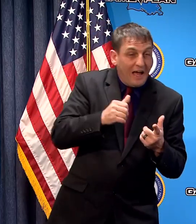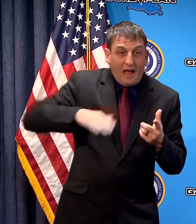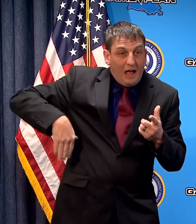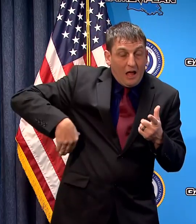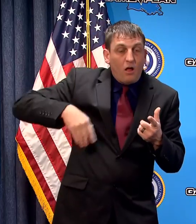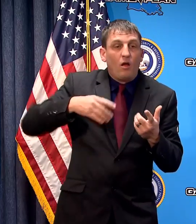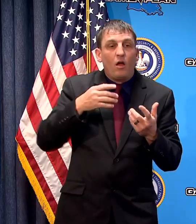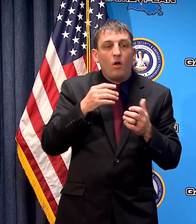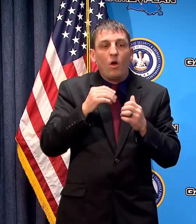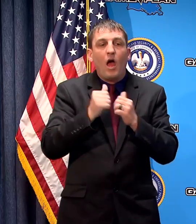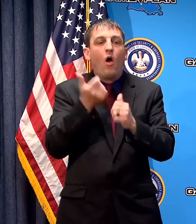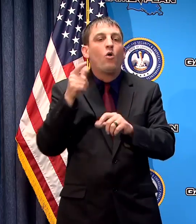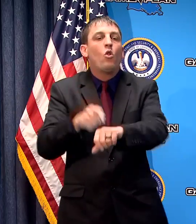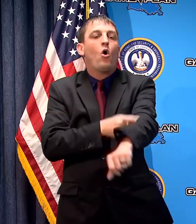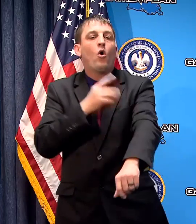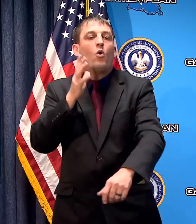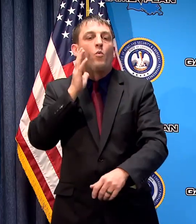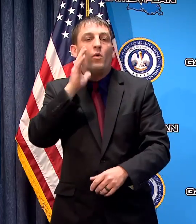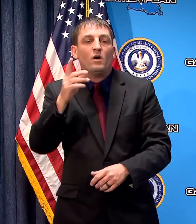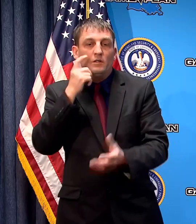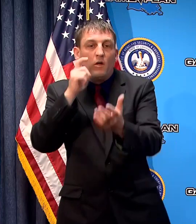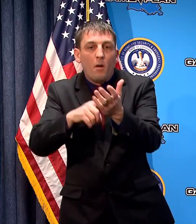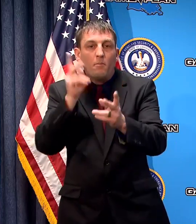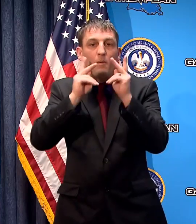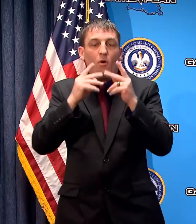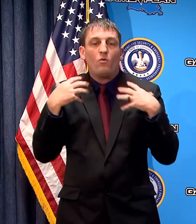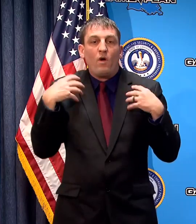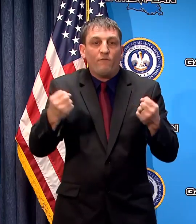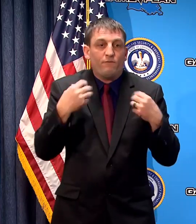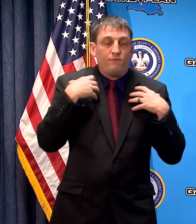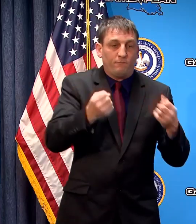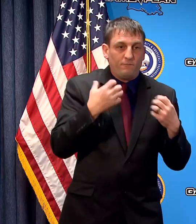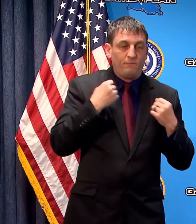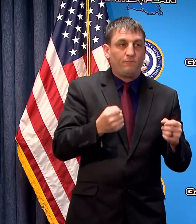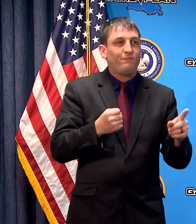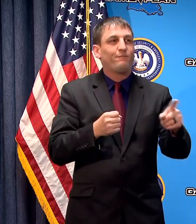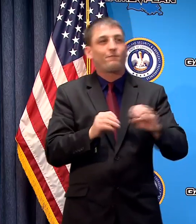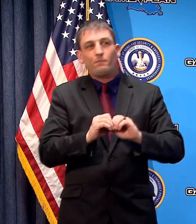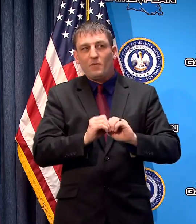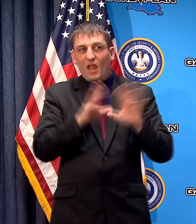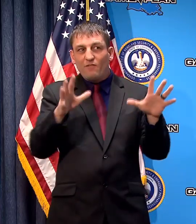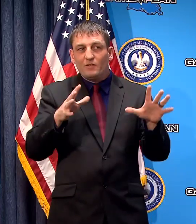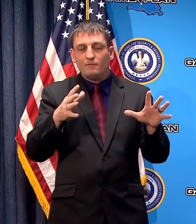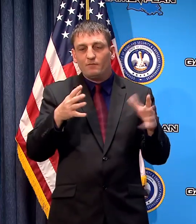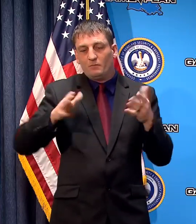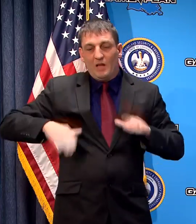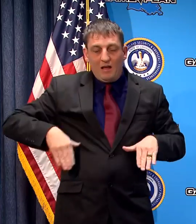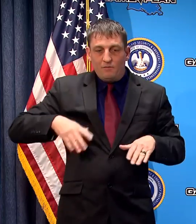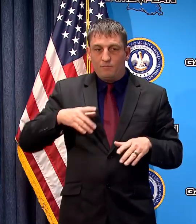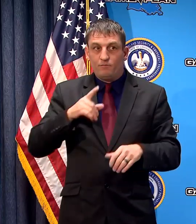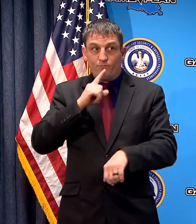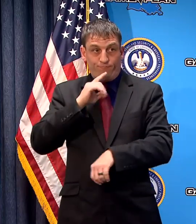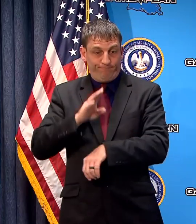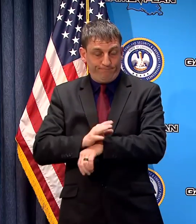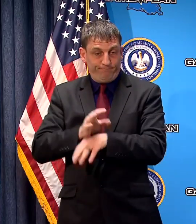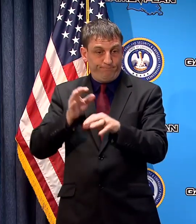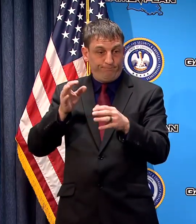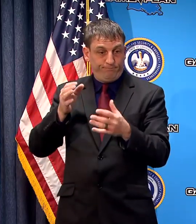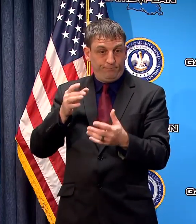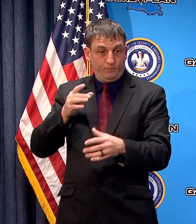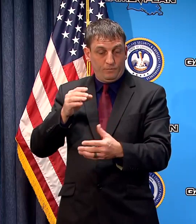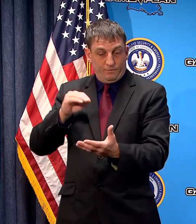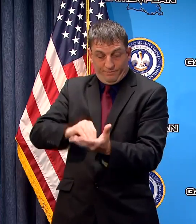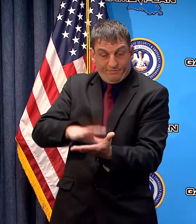yeah well we are obviously we don't have an official figure yet on those individuals who have